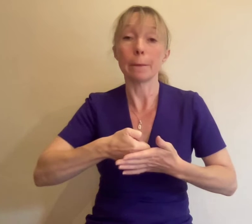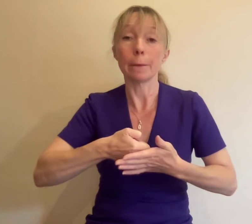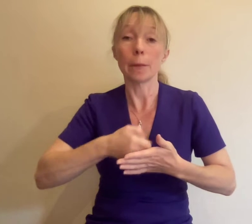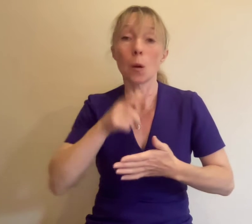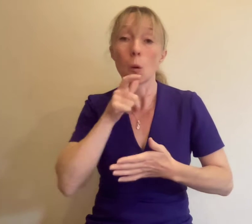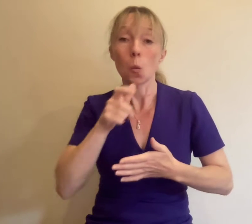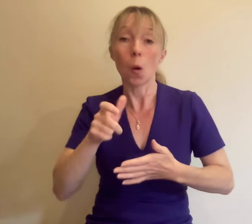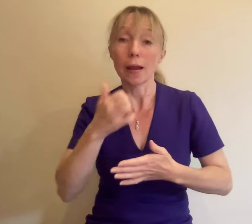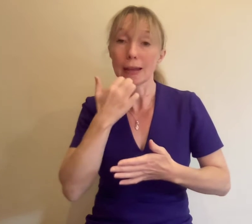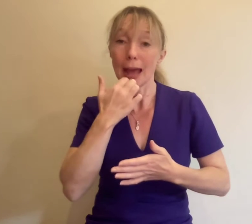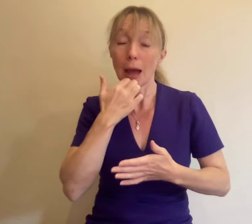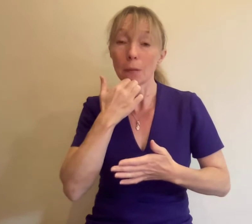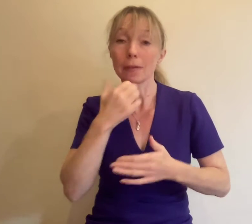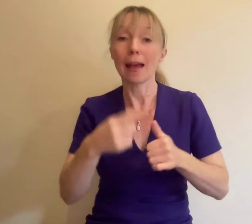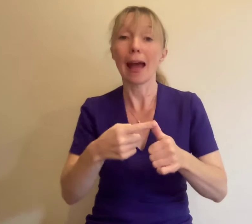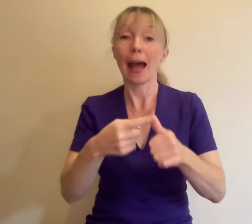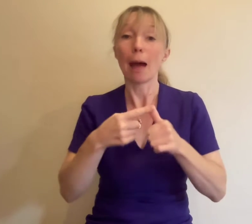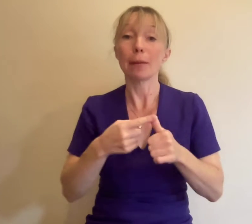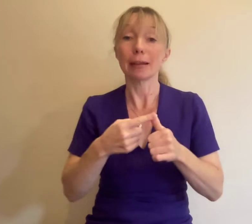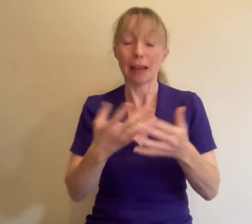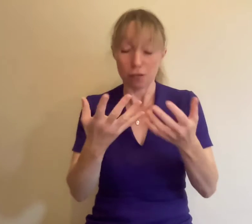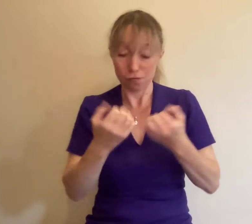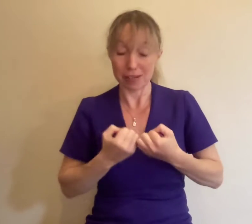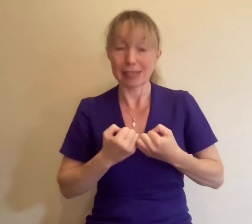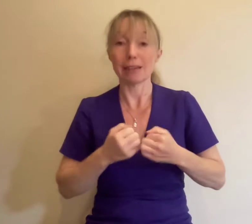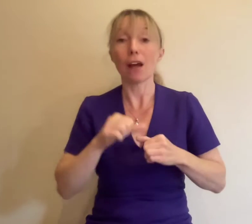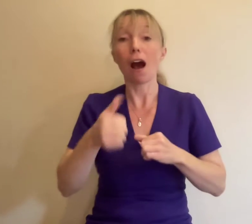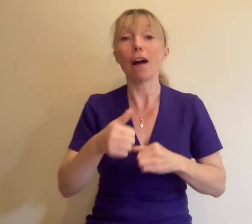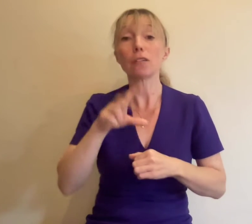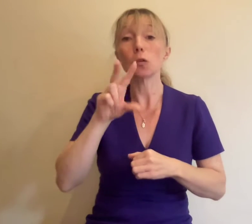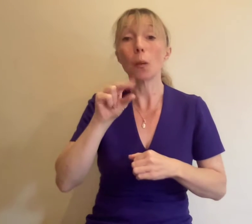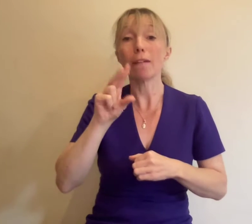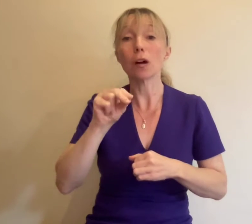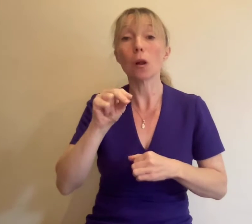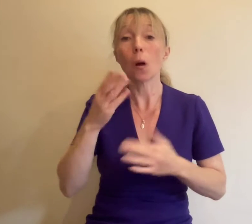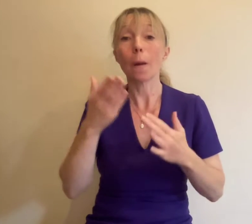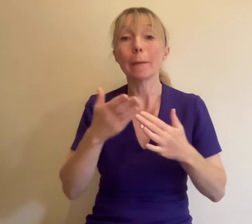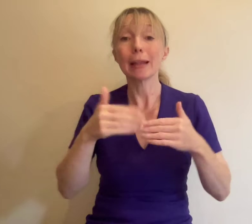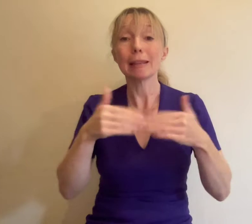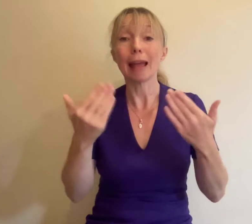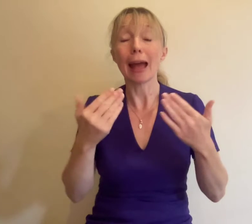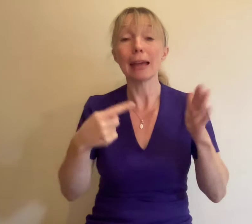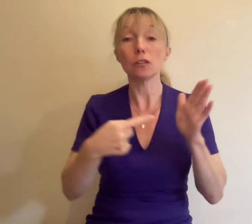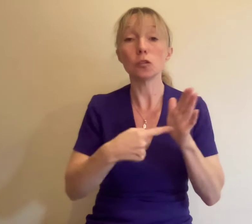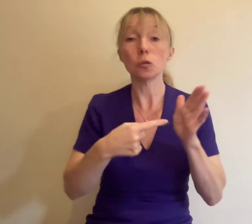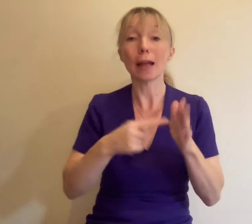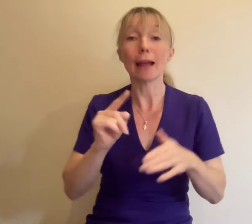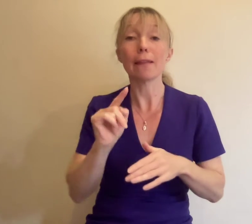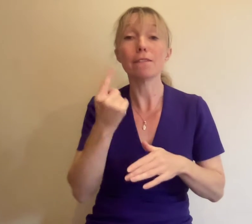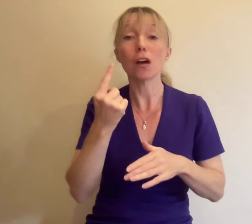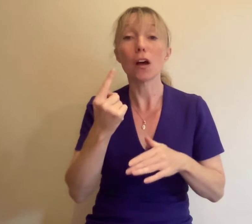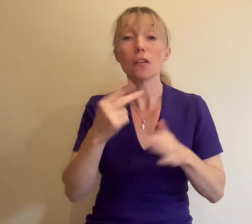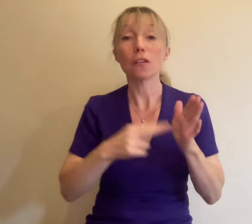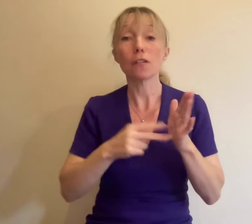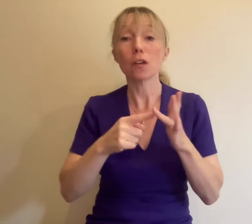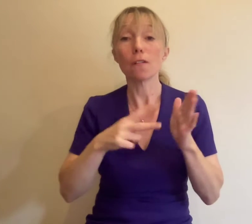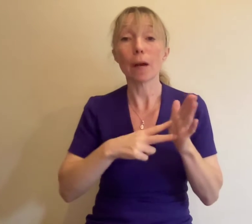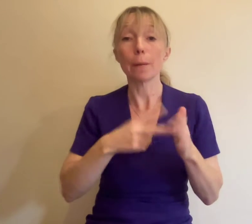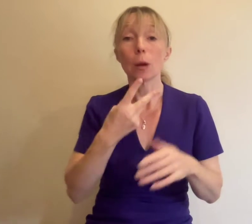received after the deadline of 12pm midday on Tuesday 1st November 2022 will not